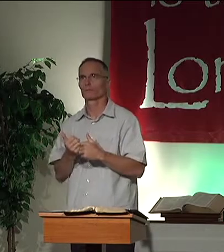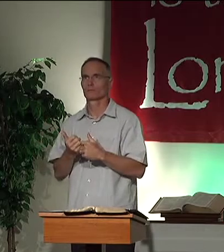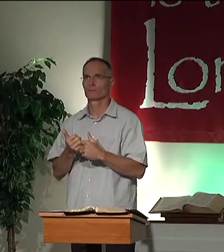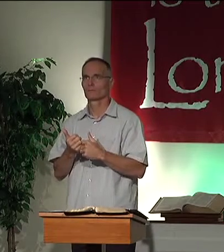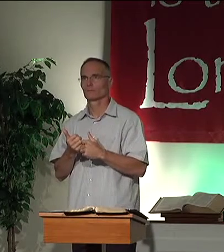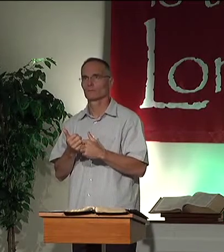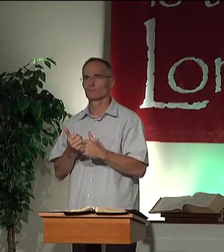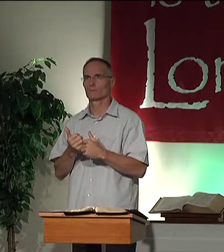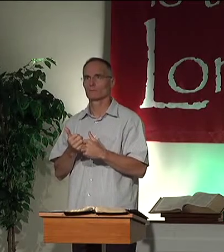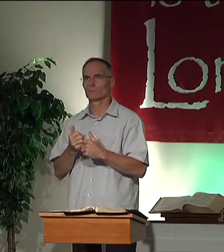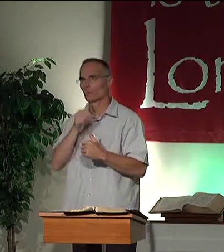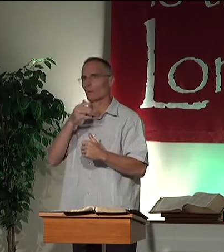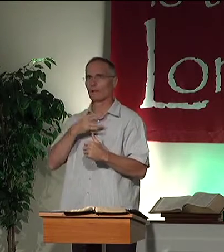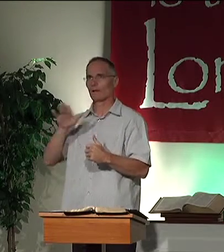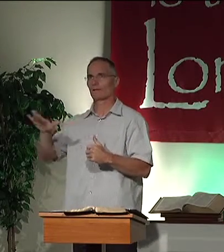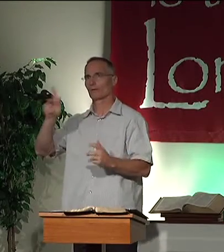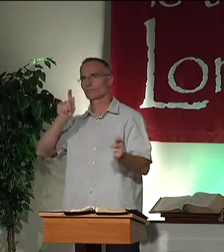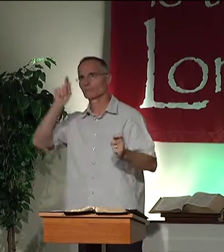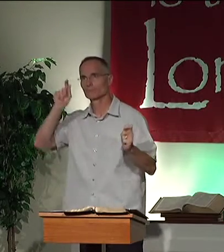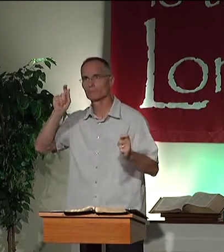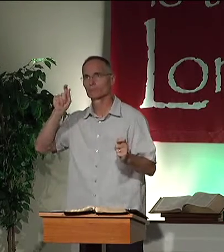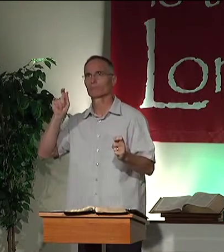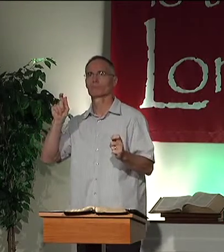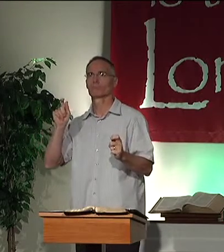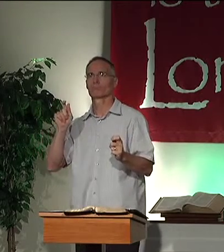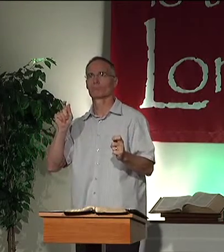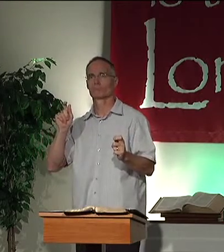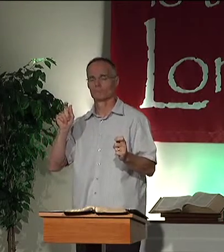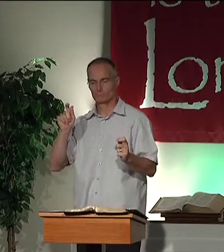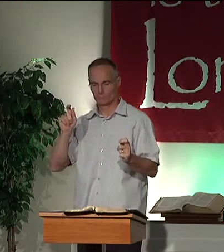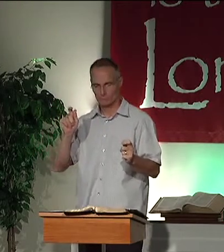awkward. You don't like their expressions.